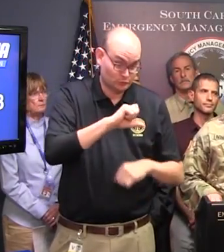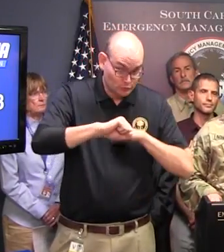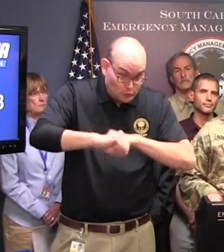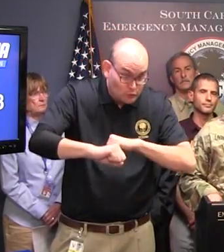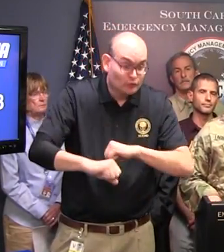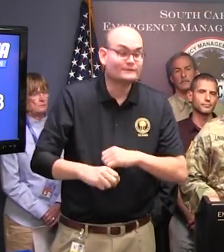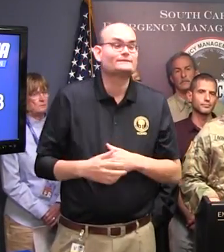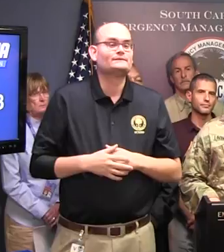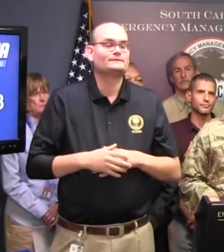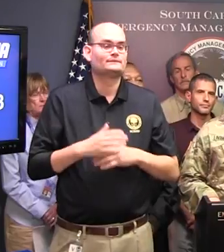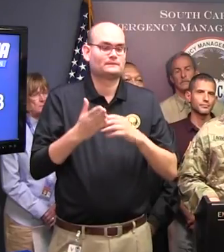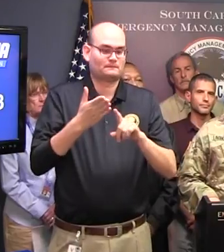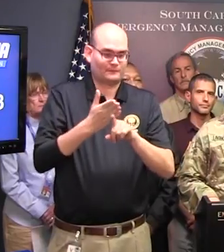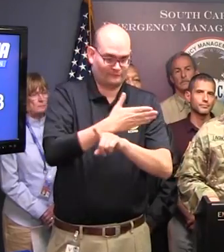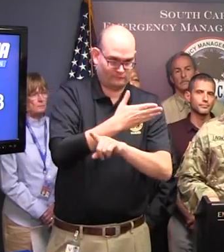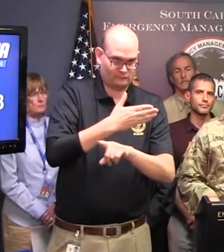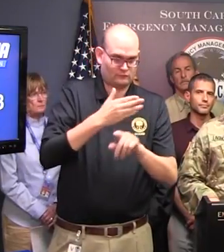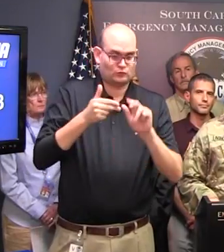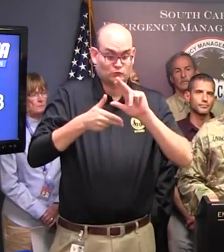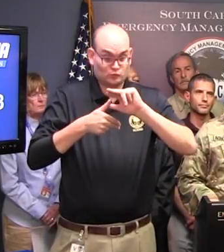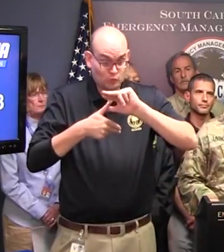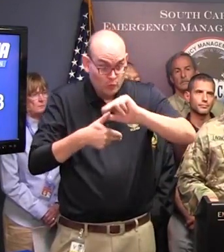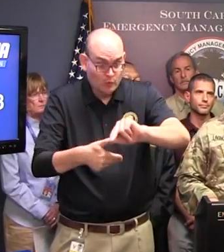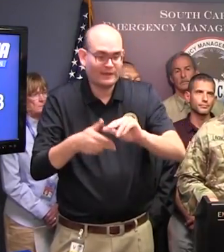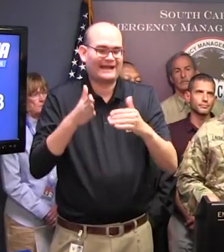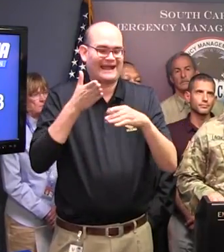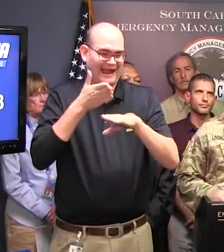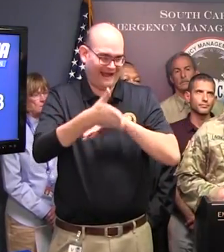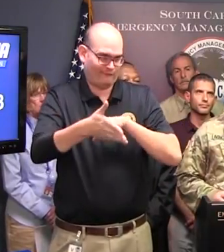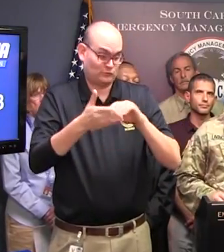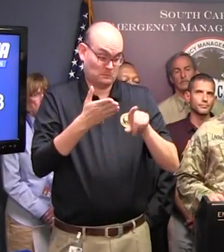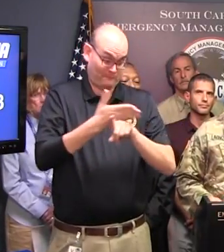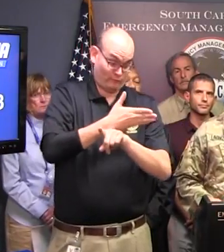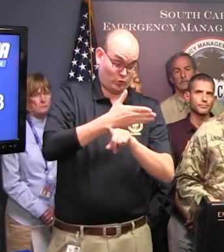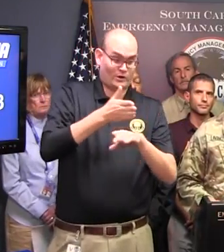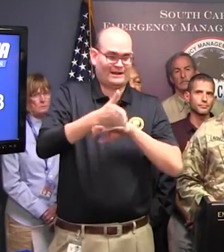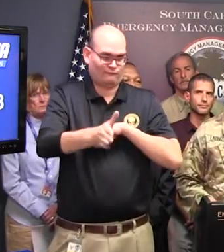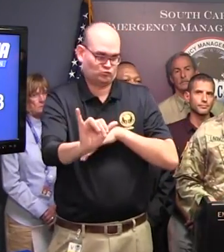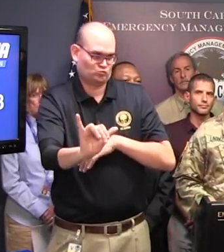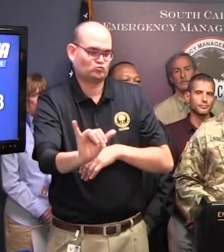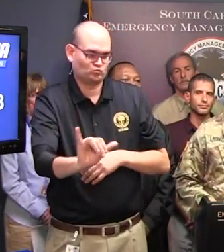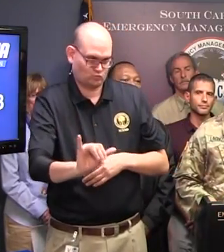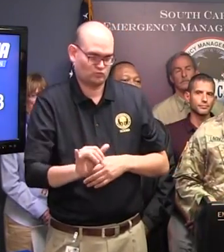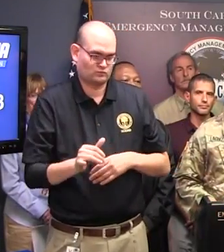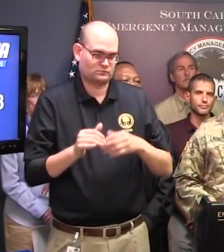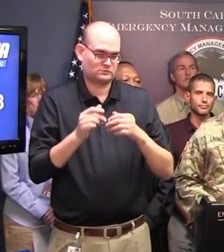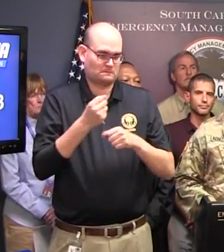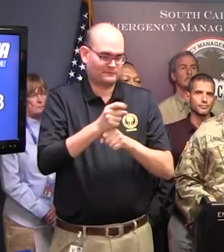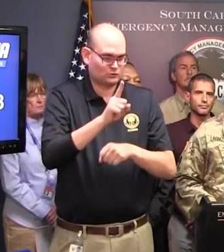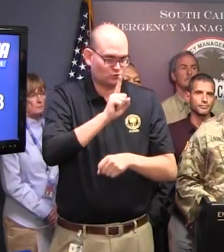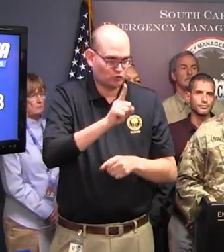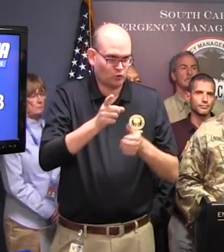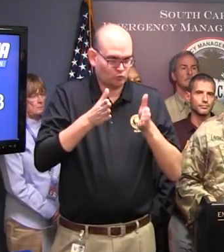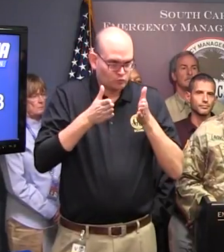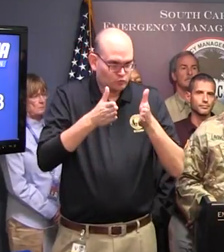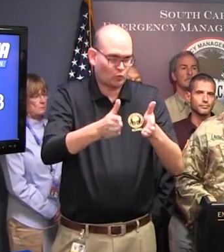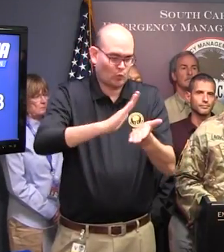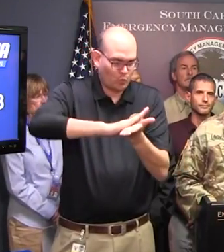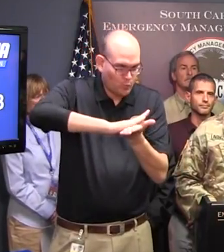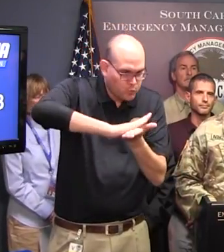-storm, with those three operations, along with route clearance operations with South Carolina DOT.